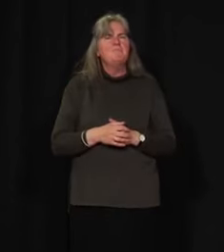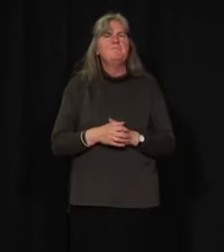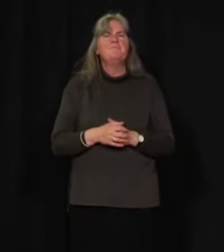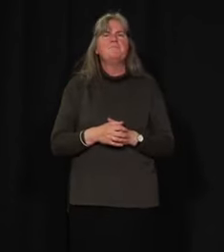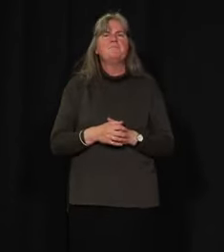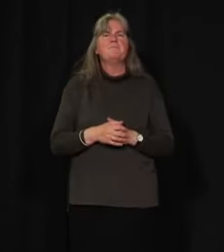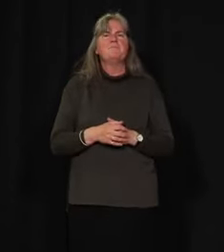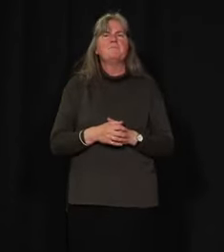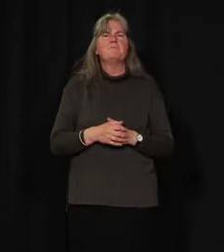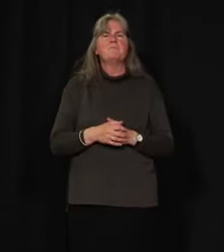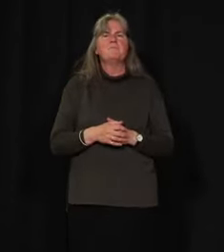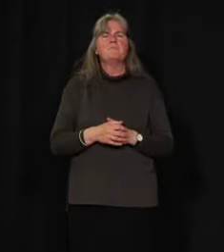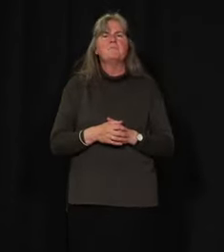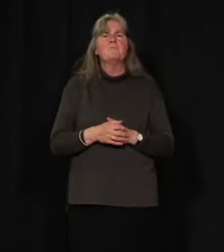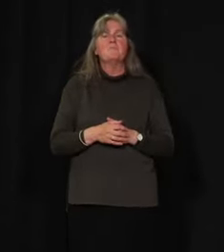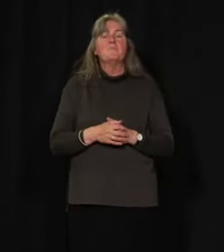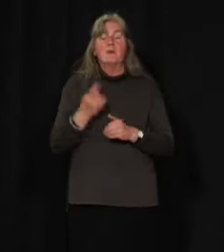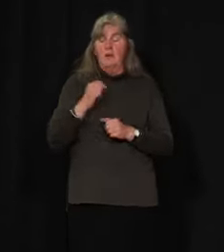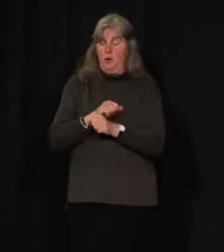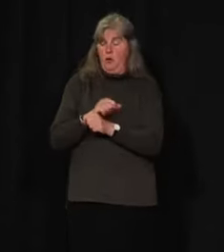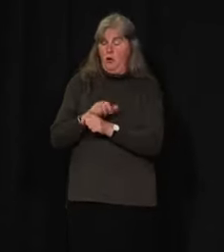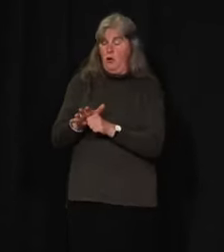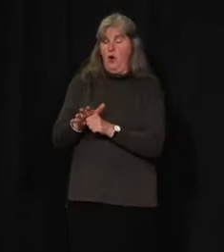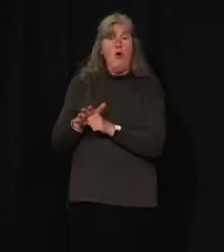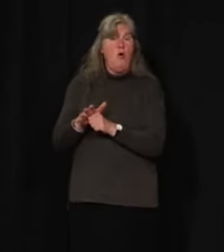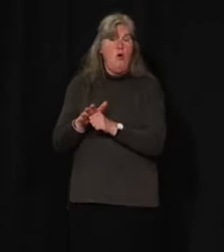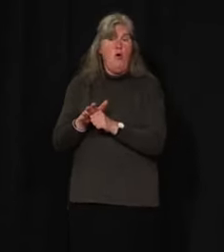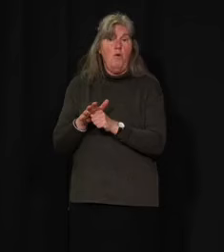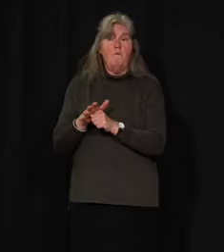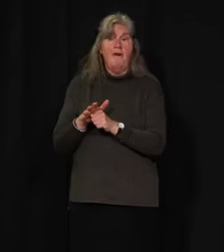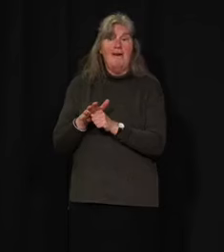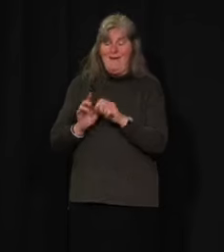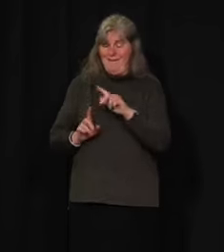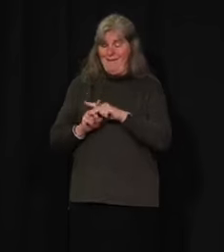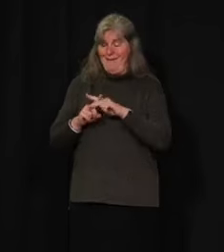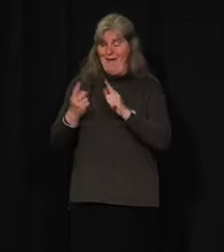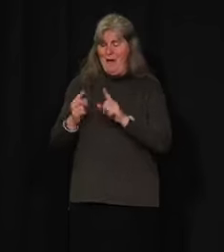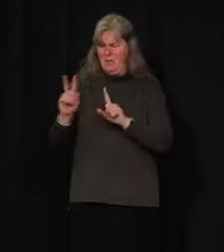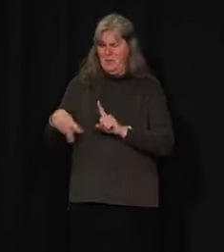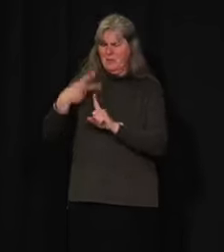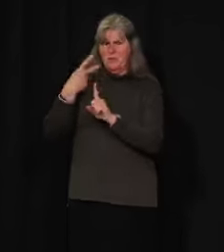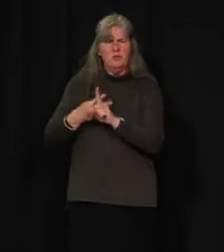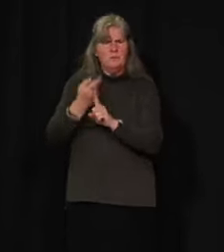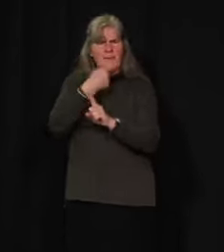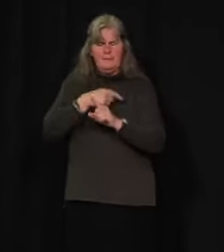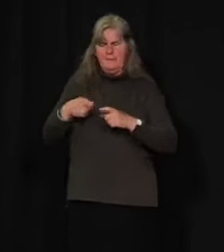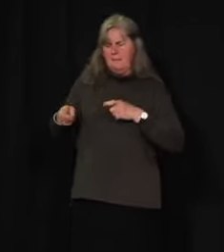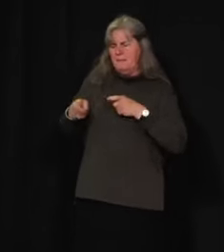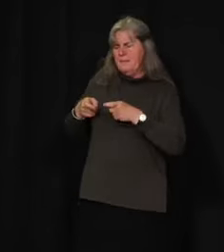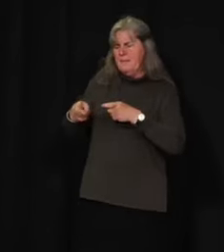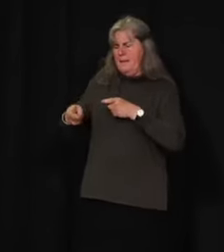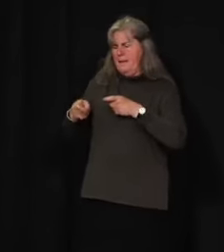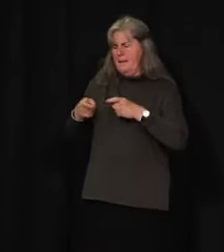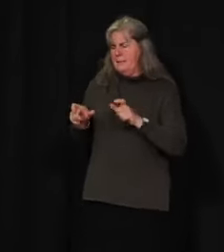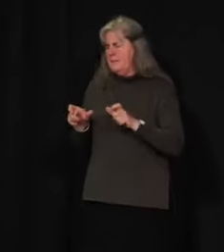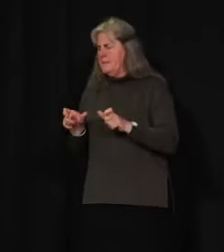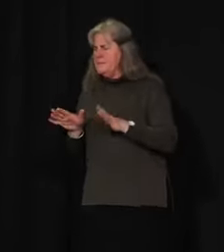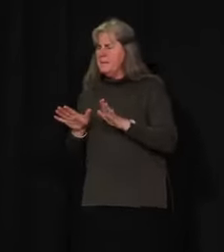During our response to COVID-19 over the last couple of months, I have been thinking and saying often